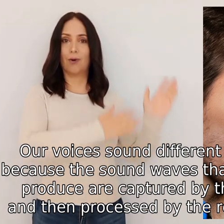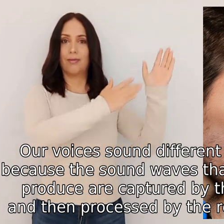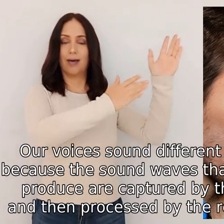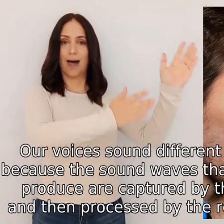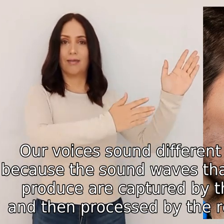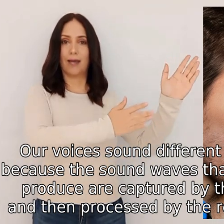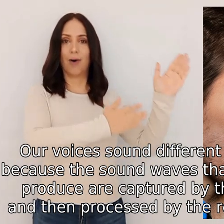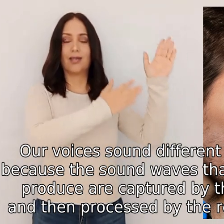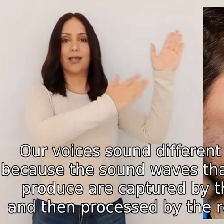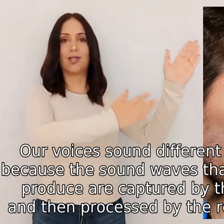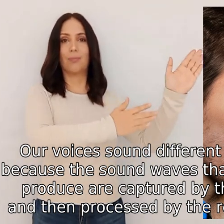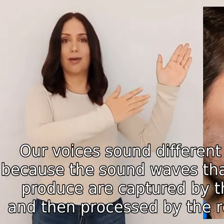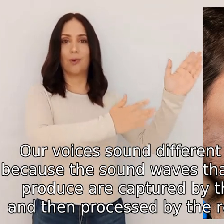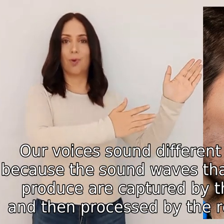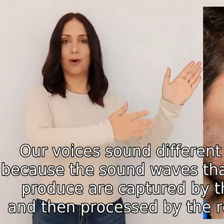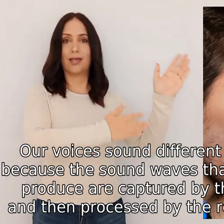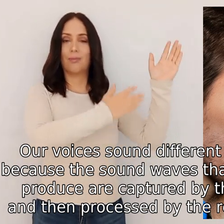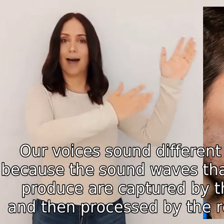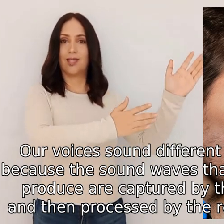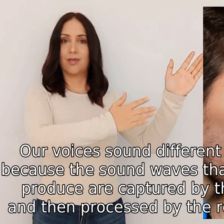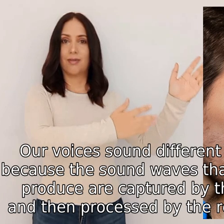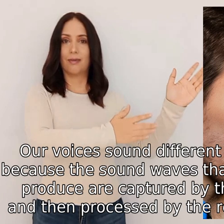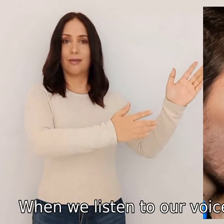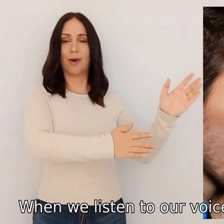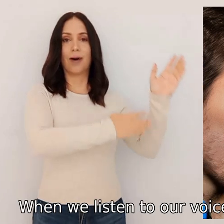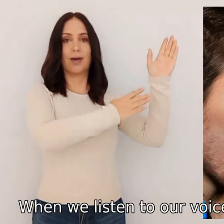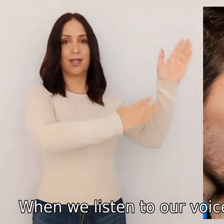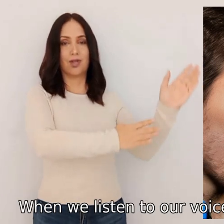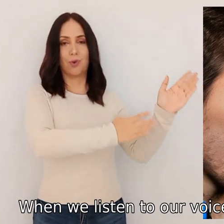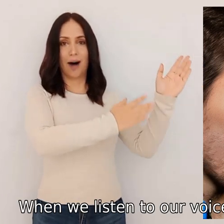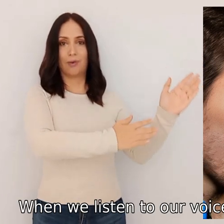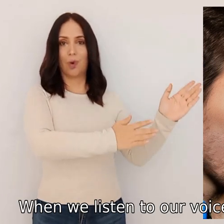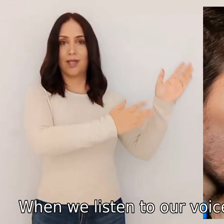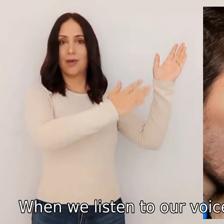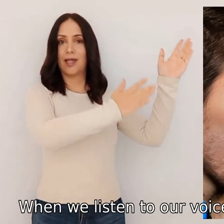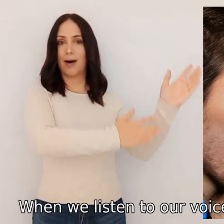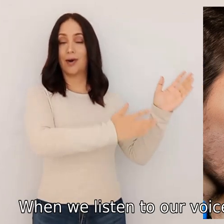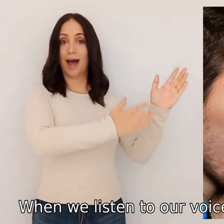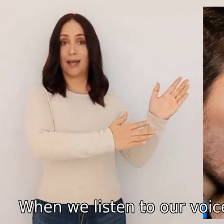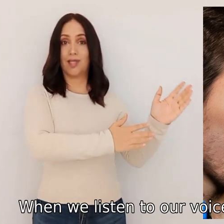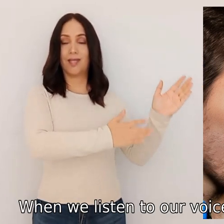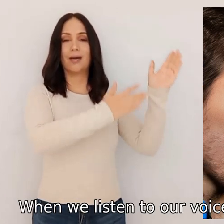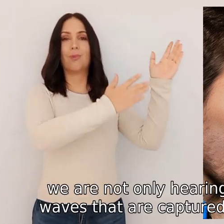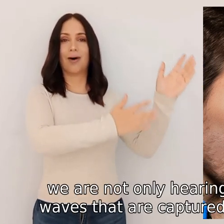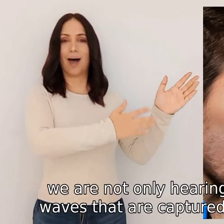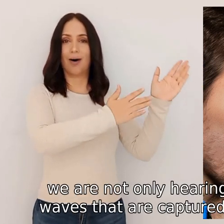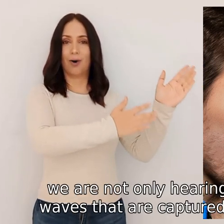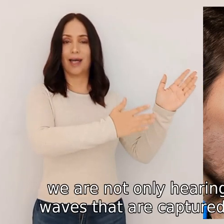and then processed by the recording device when we listen to our voices in our heads we are not only